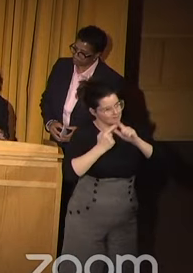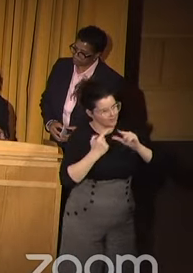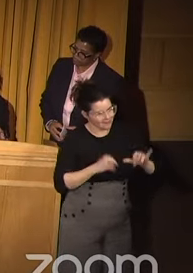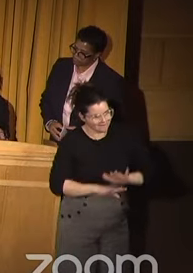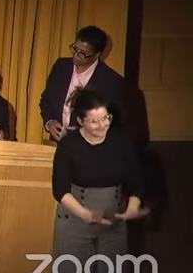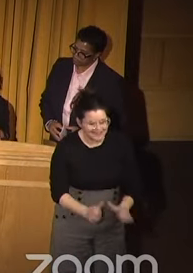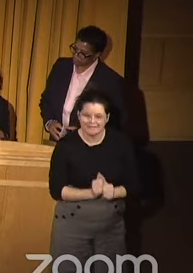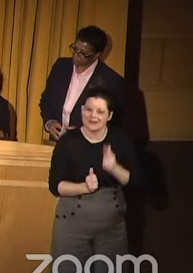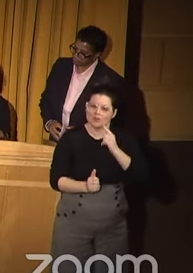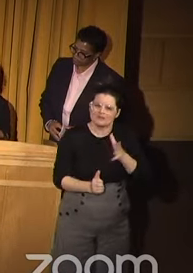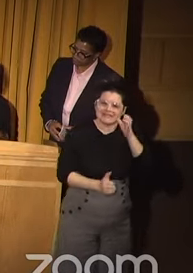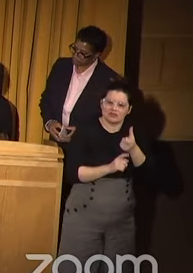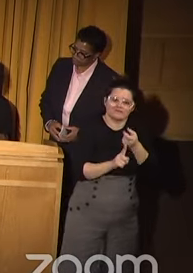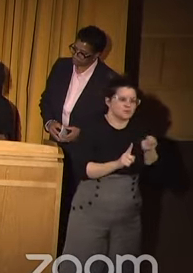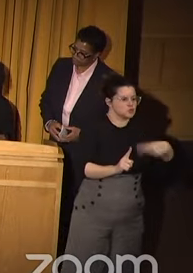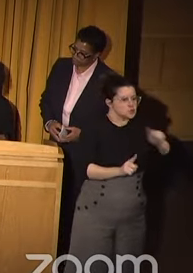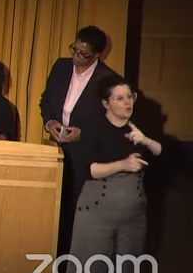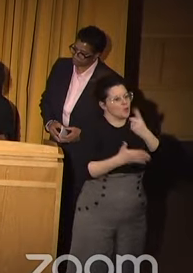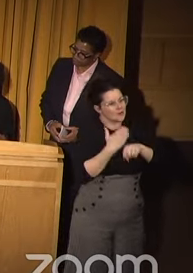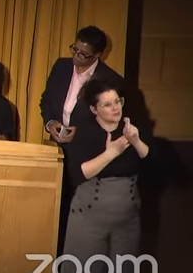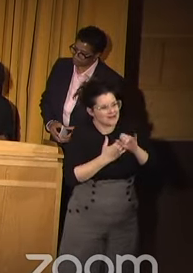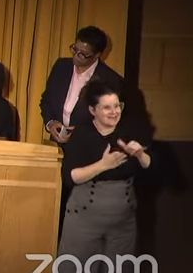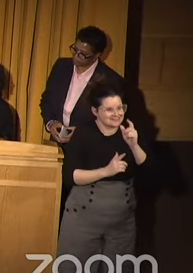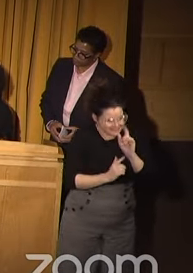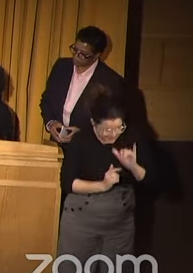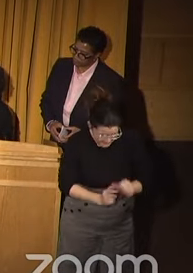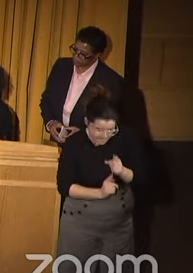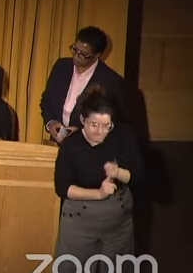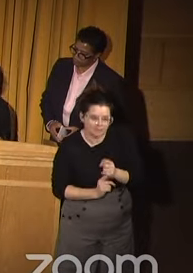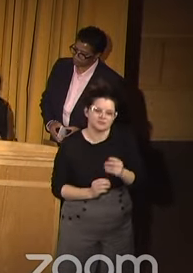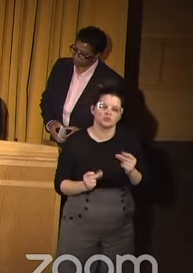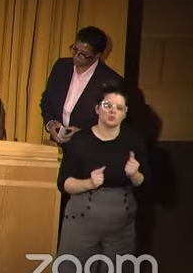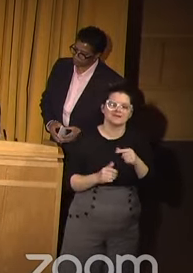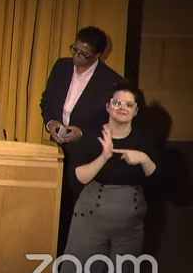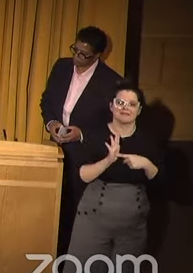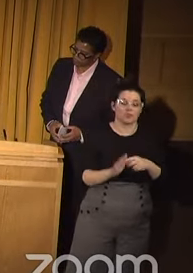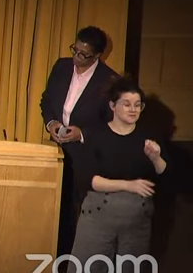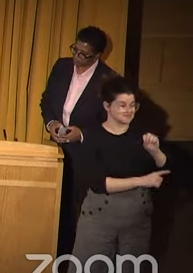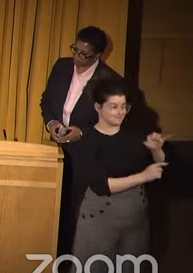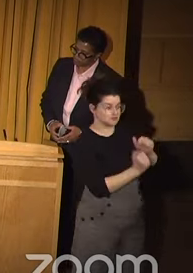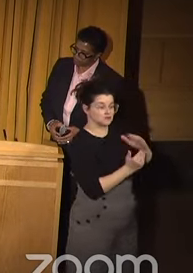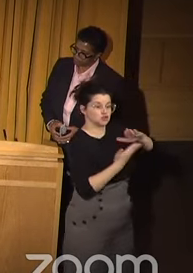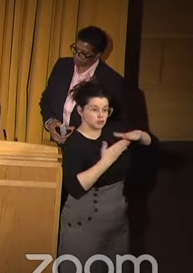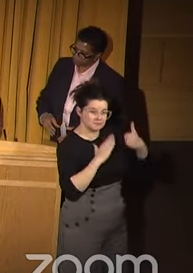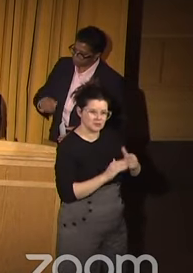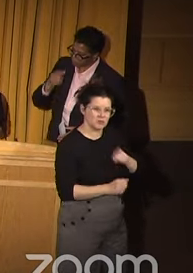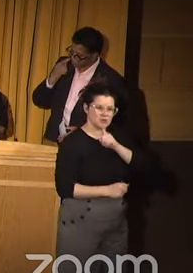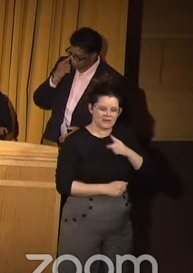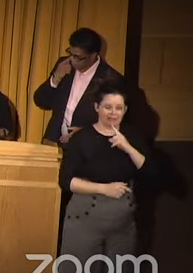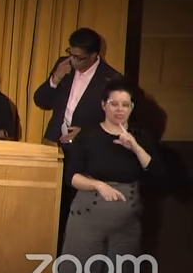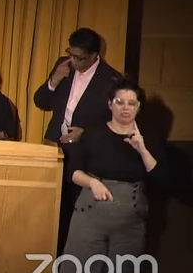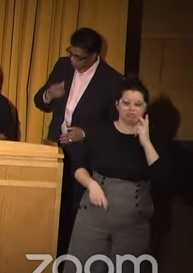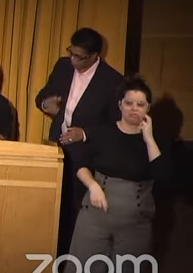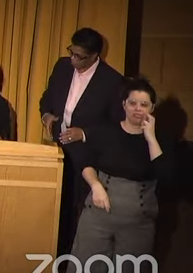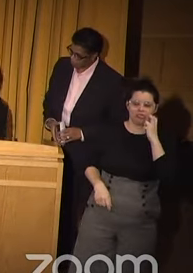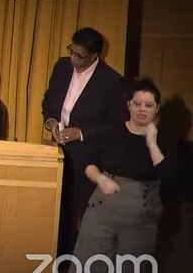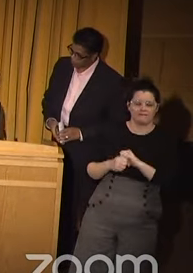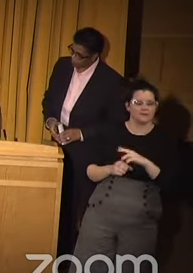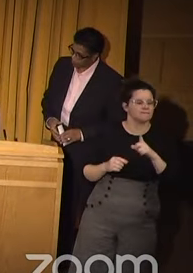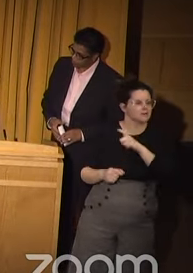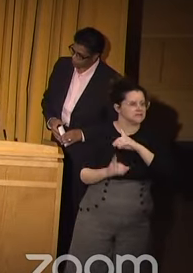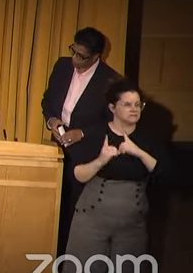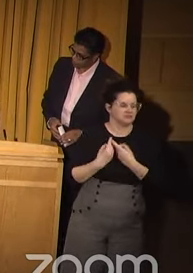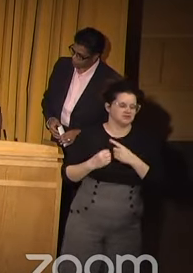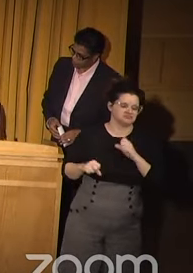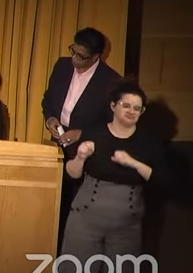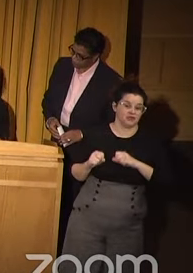But I really, I'd want to hear from you as to what you need in that moment. A quick example. In San Francisco, the community was really skeptical and suspicious of their police department.